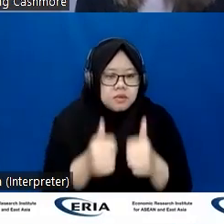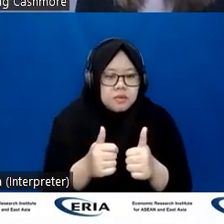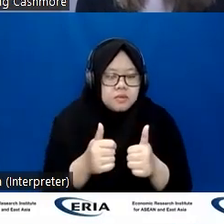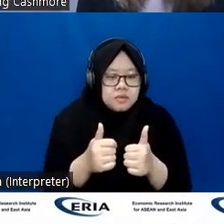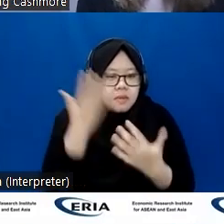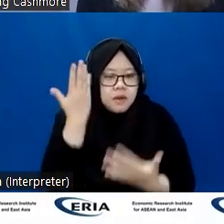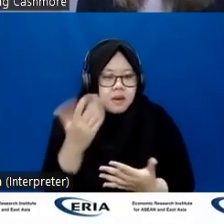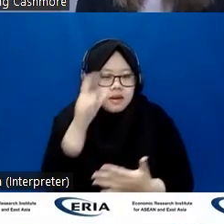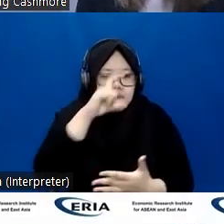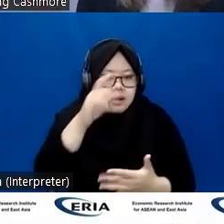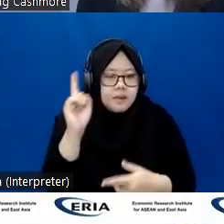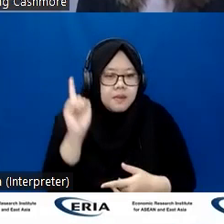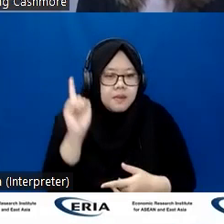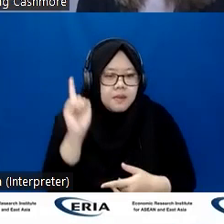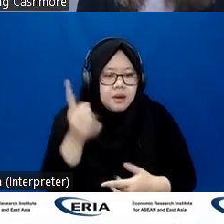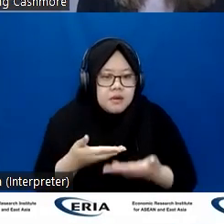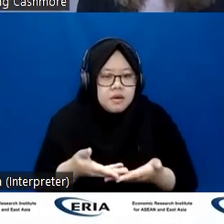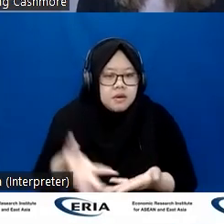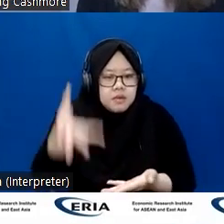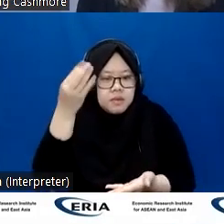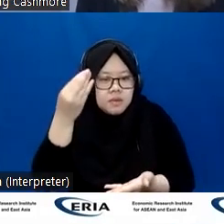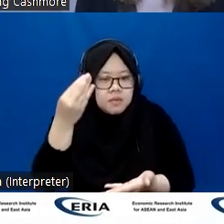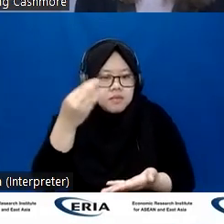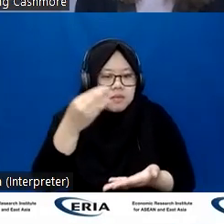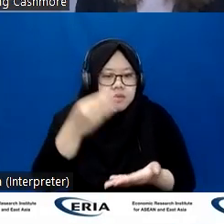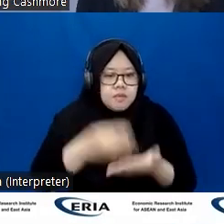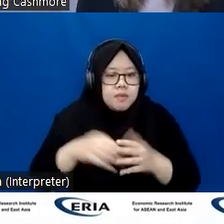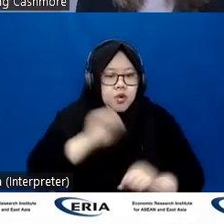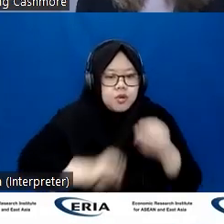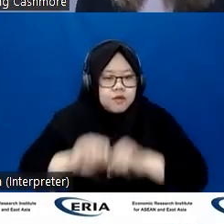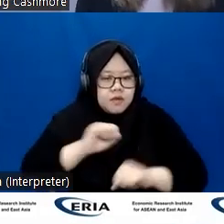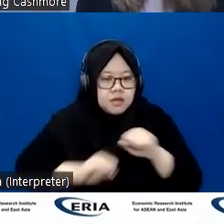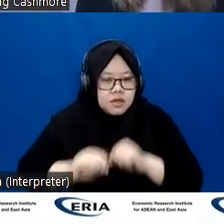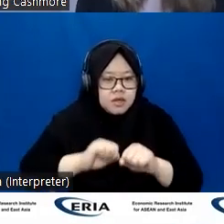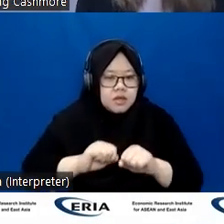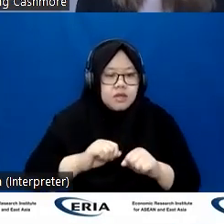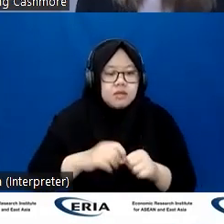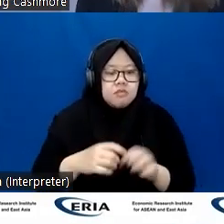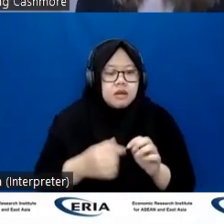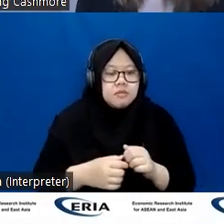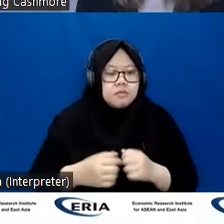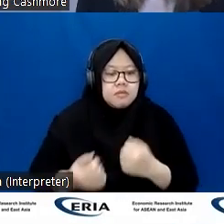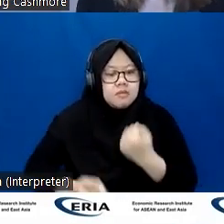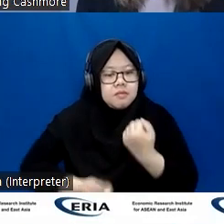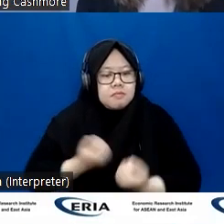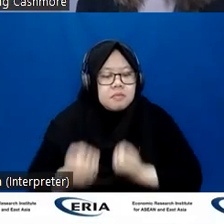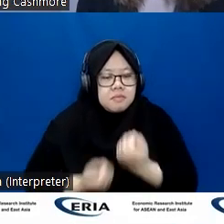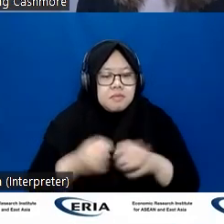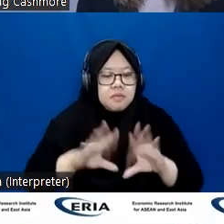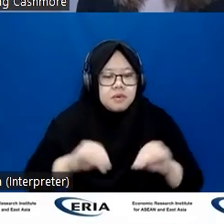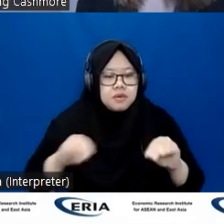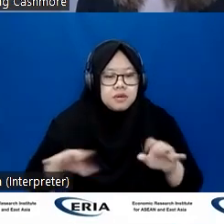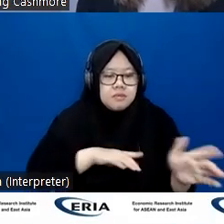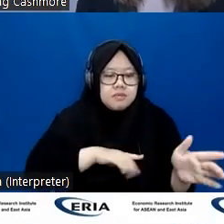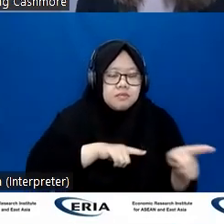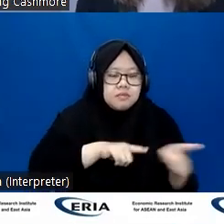understand how productivity and performance increases. And they're also working with the university to